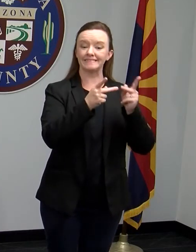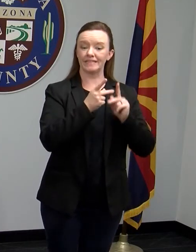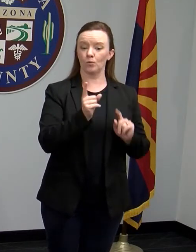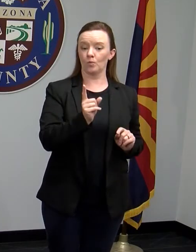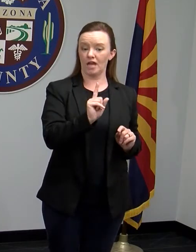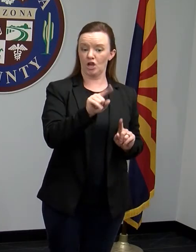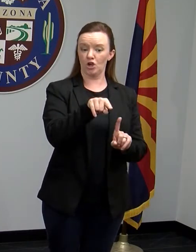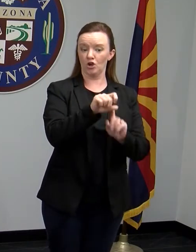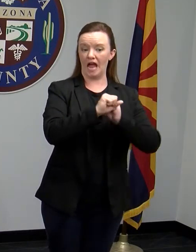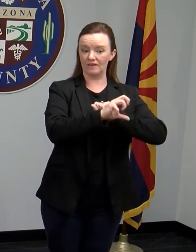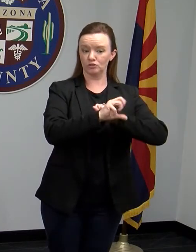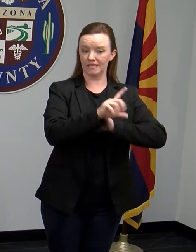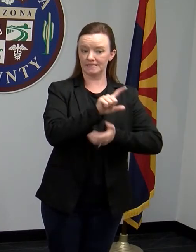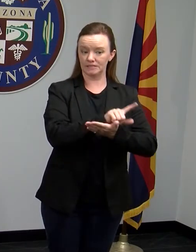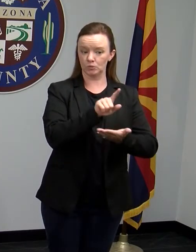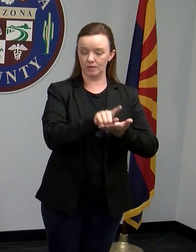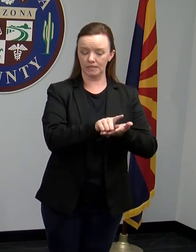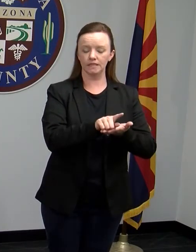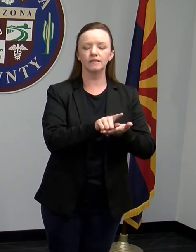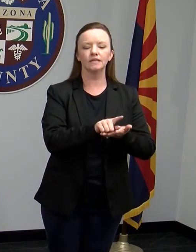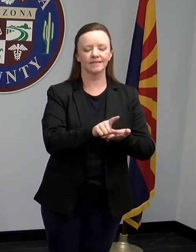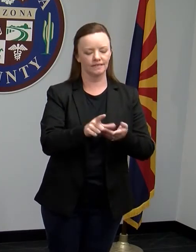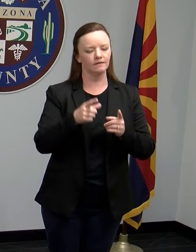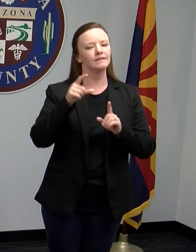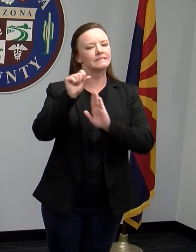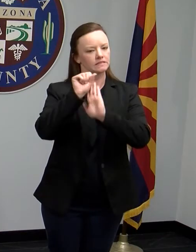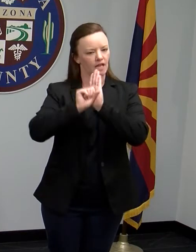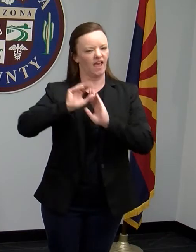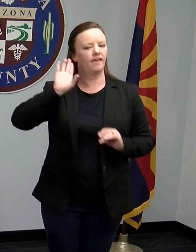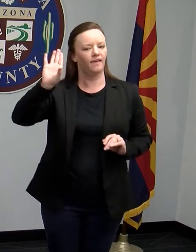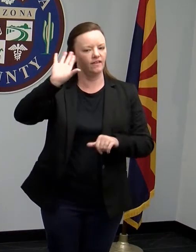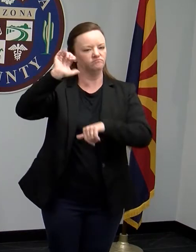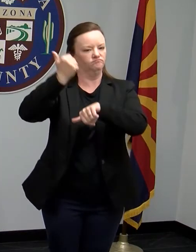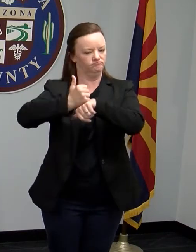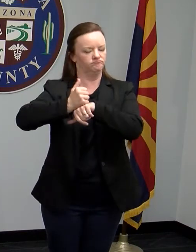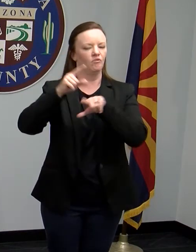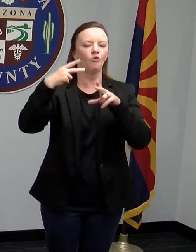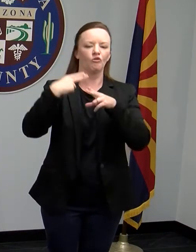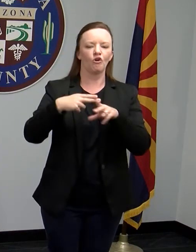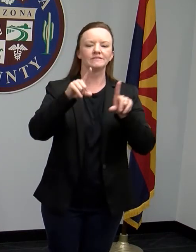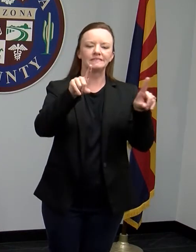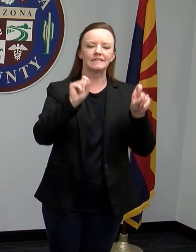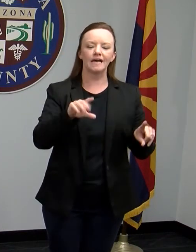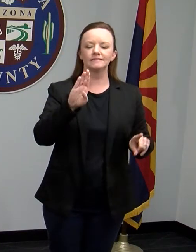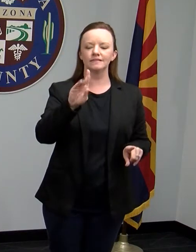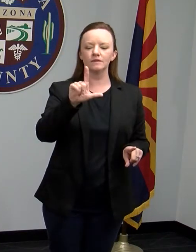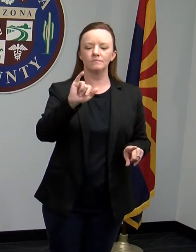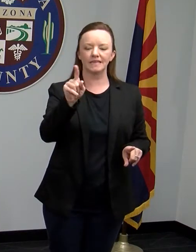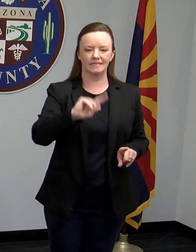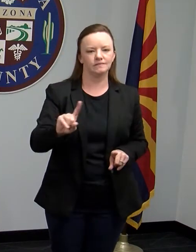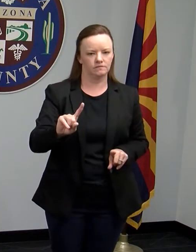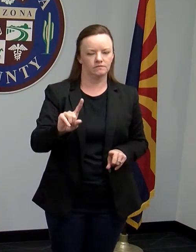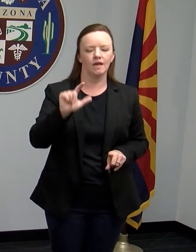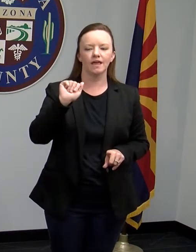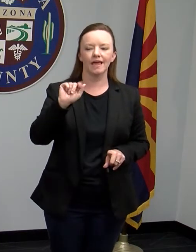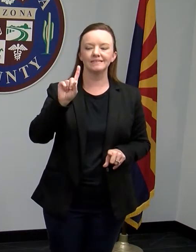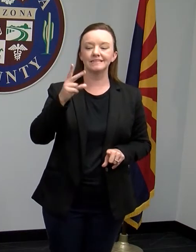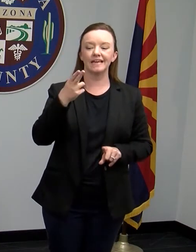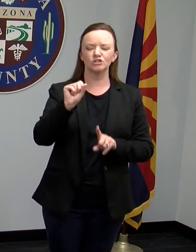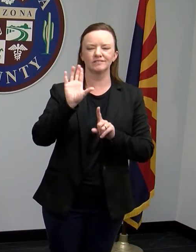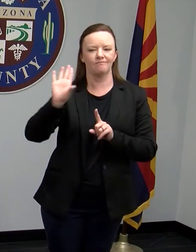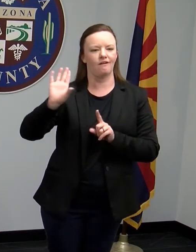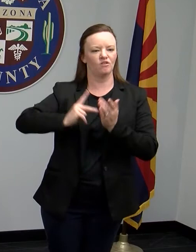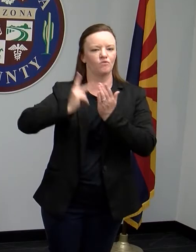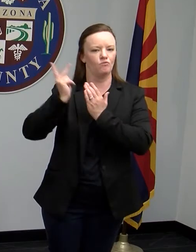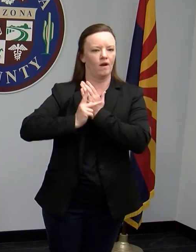that have been advertised, at least this week, coming from the state and what they've called the testing blitz, that's really an ADHS program. And